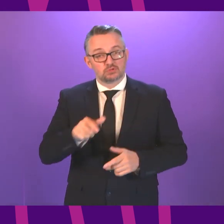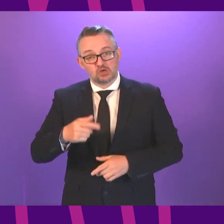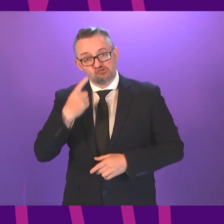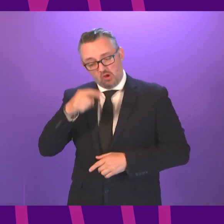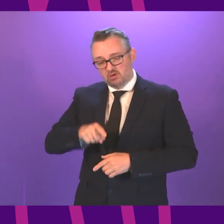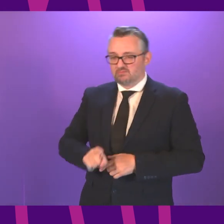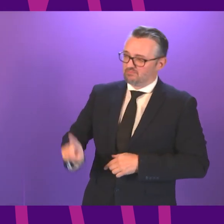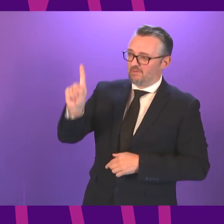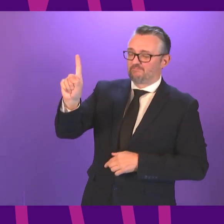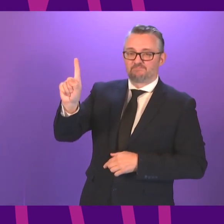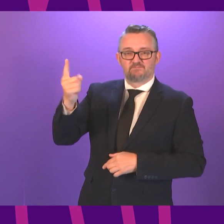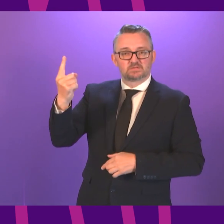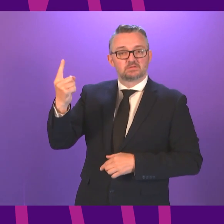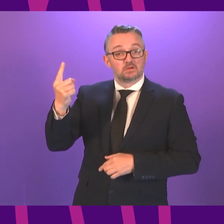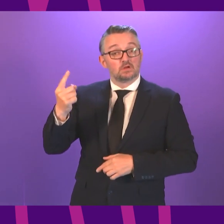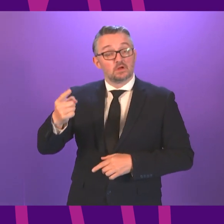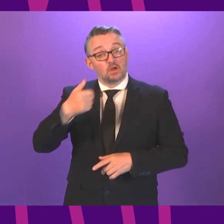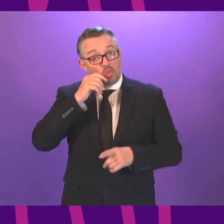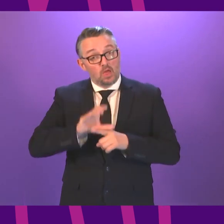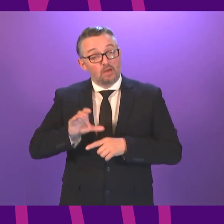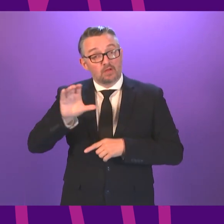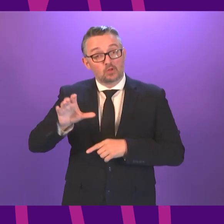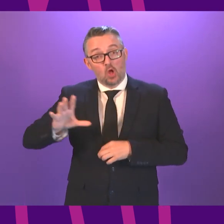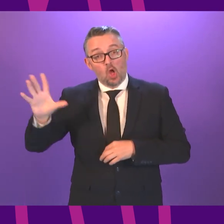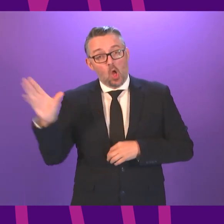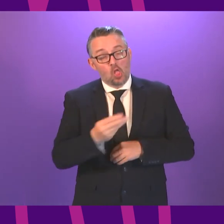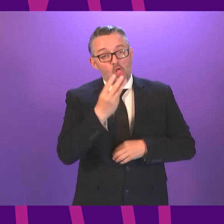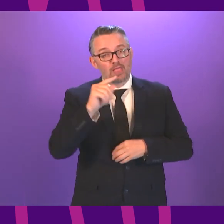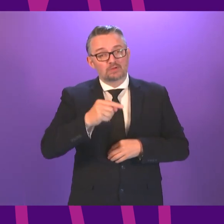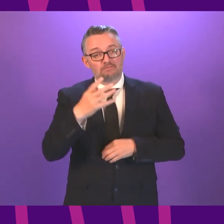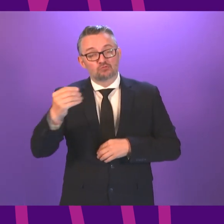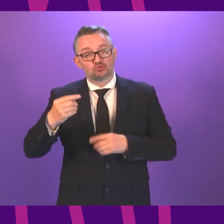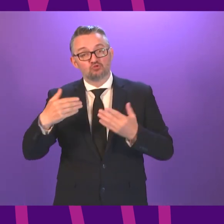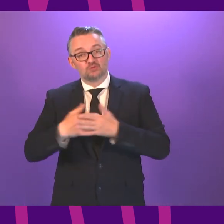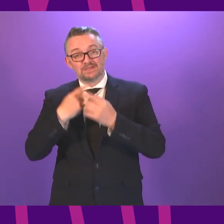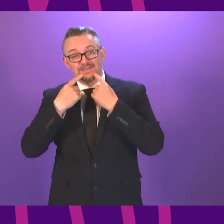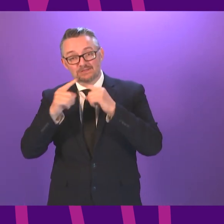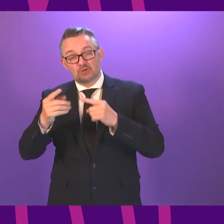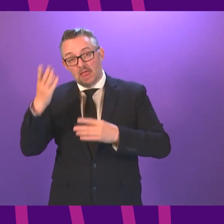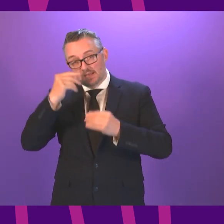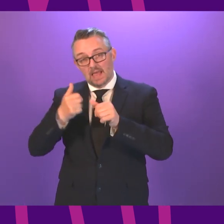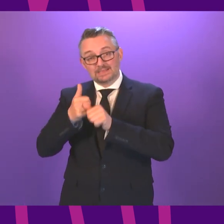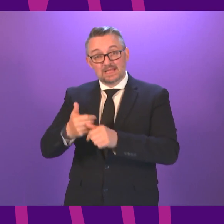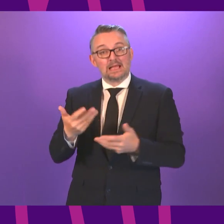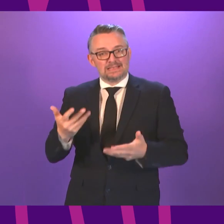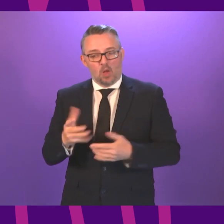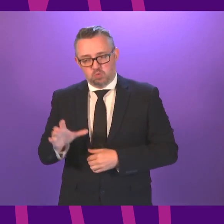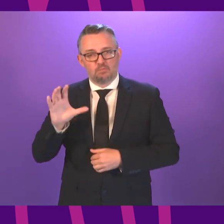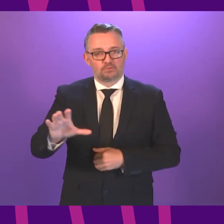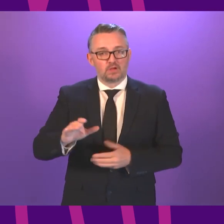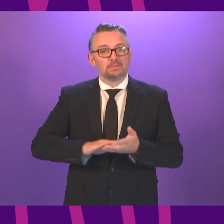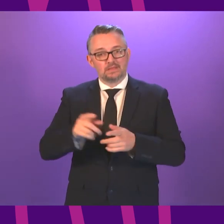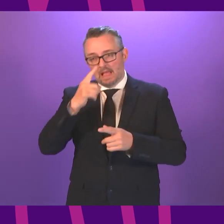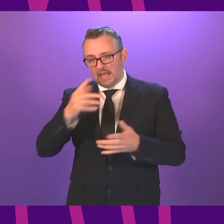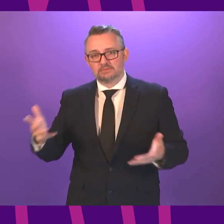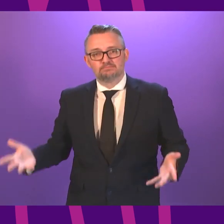first so will the first minister consider funding all 3,500 new teaching and learning assistant posts now so that they